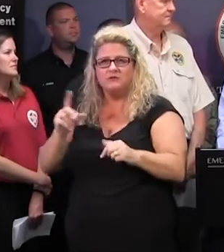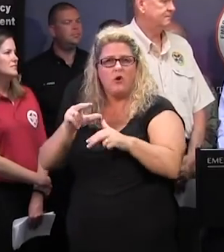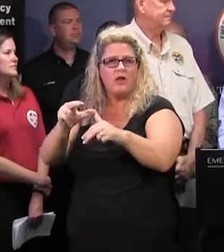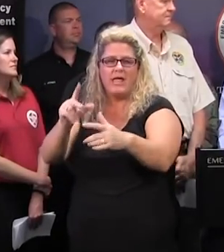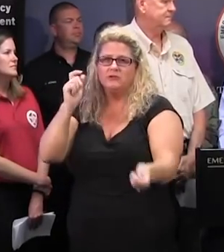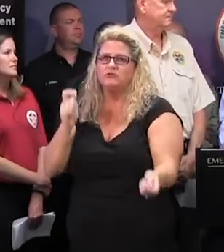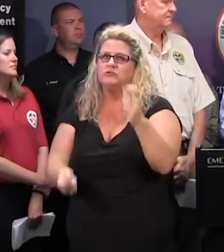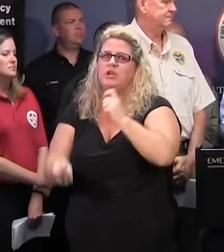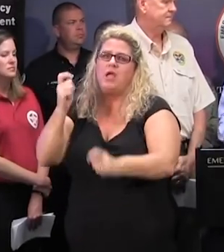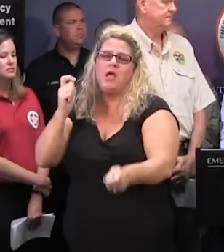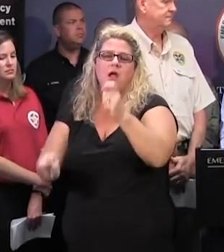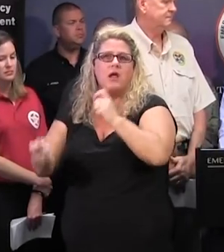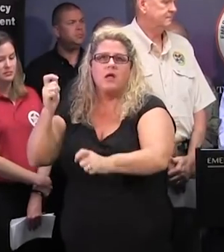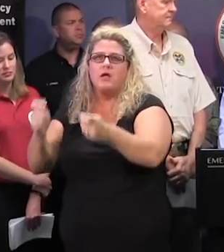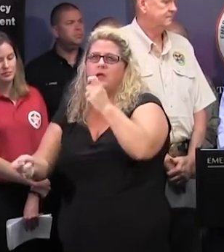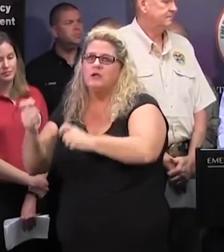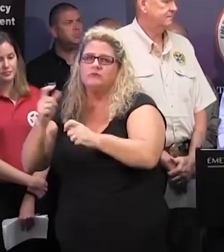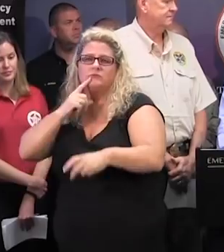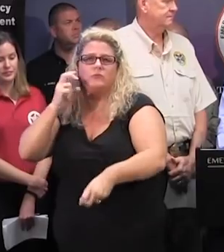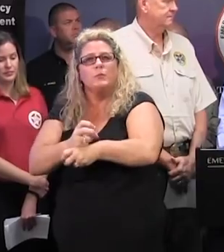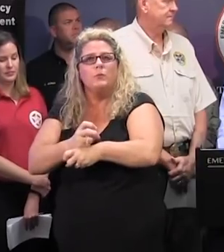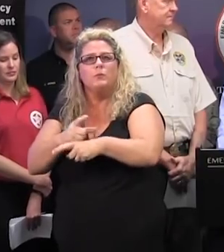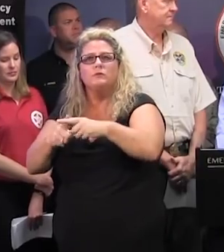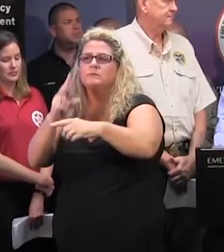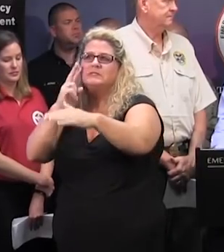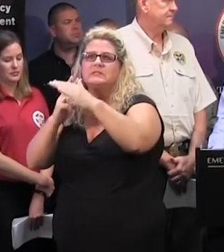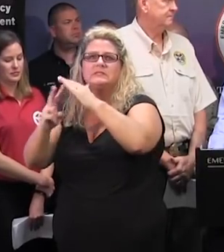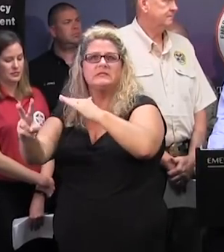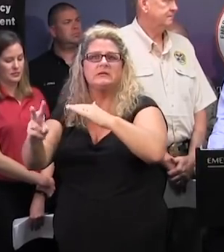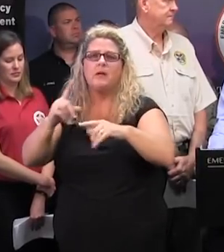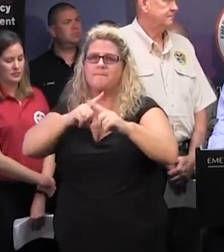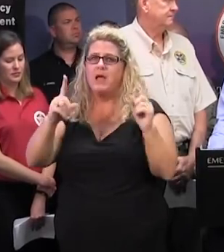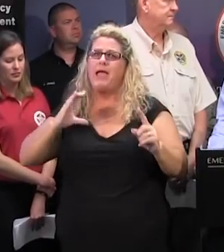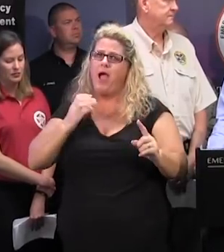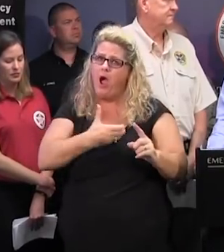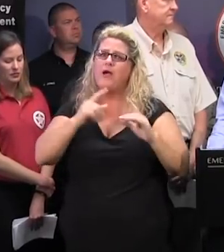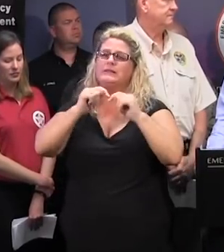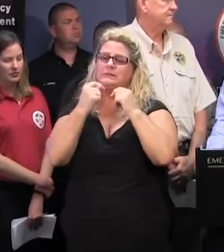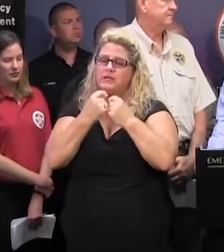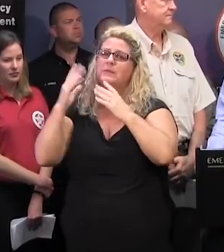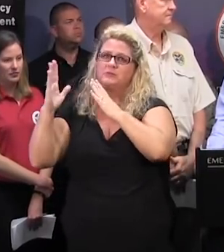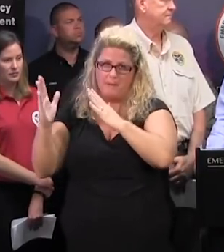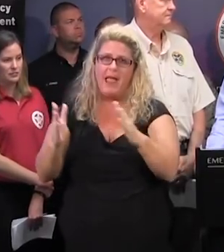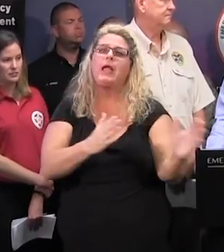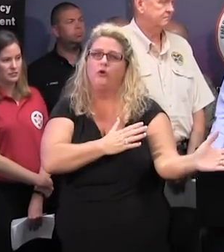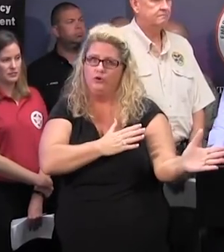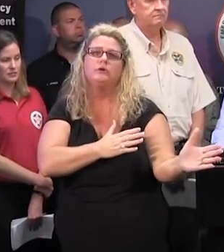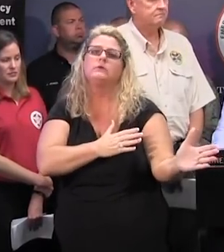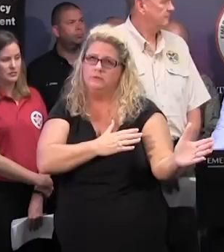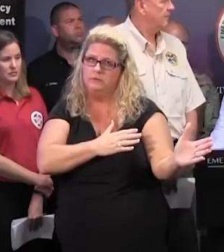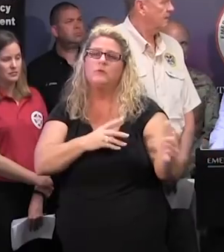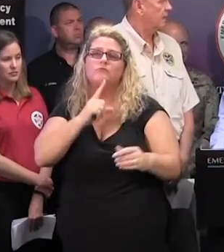as prepared now in this state, with this team that we have, this team South Carolina, we're as prepared as anyone in the country and probably more so